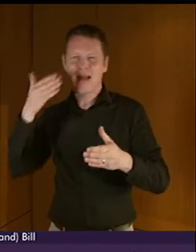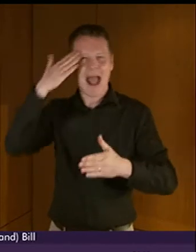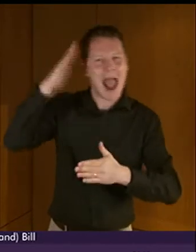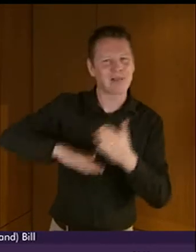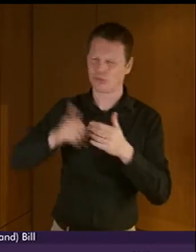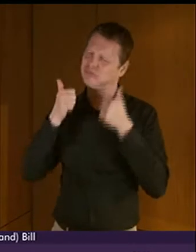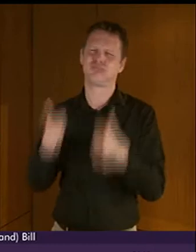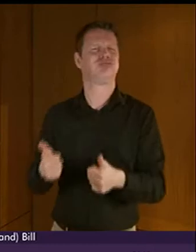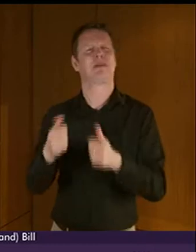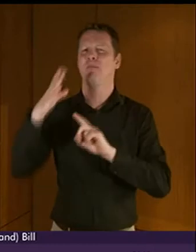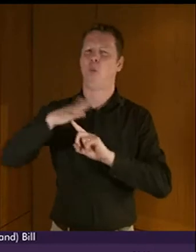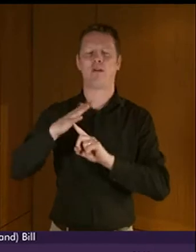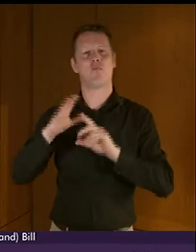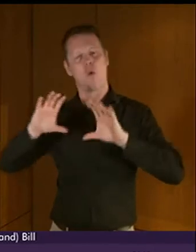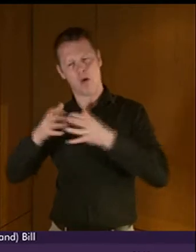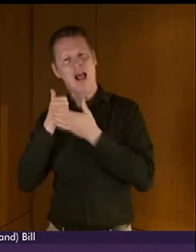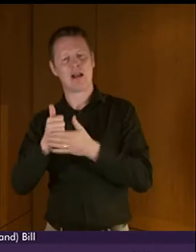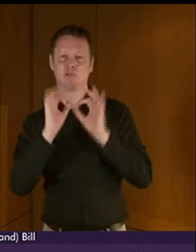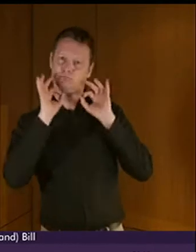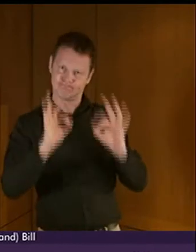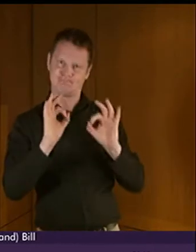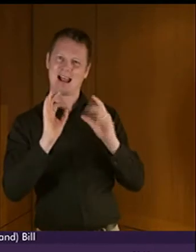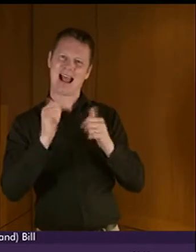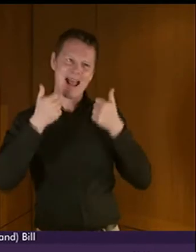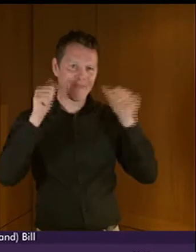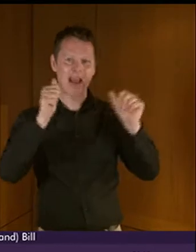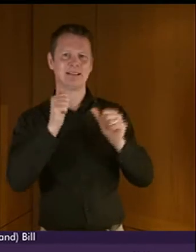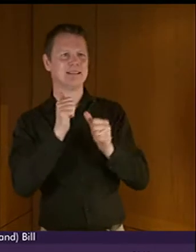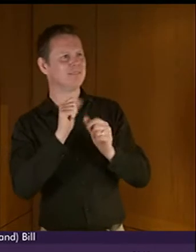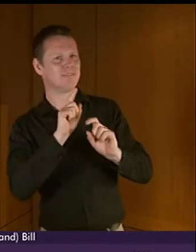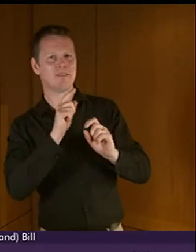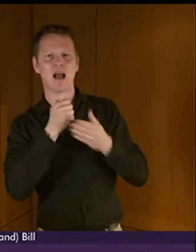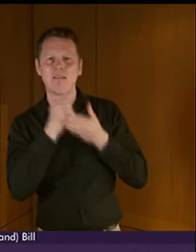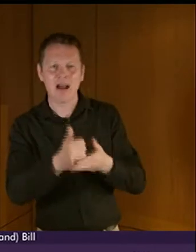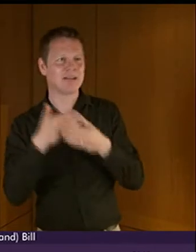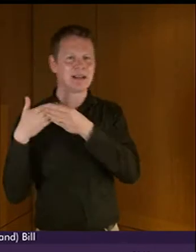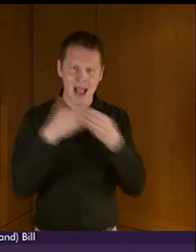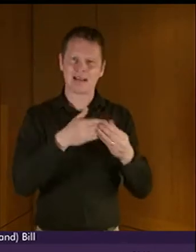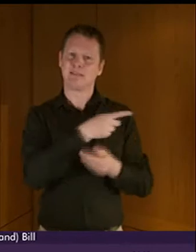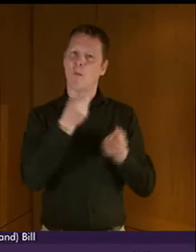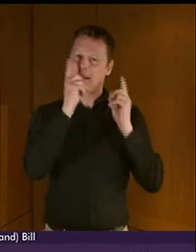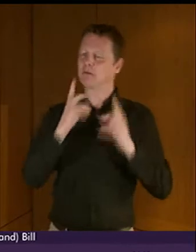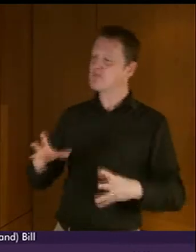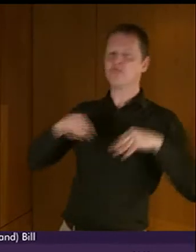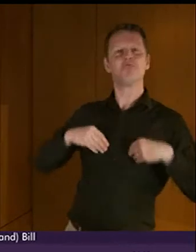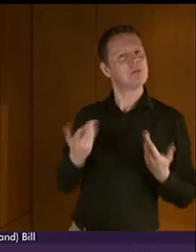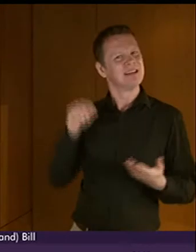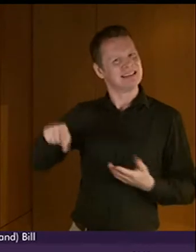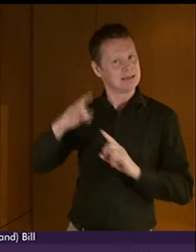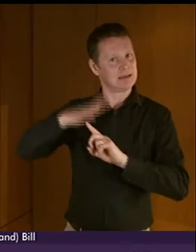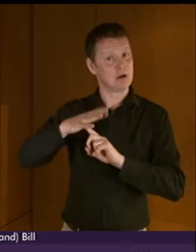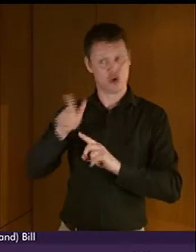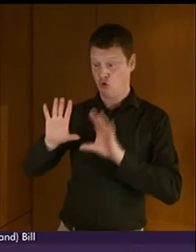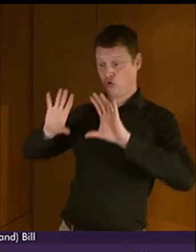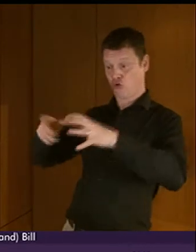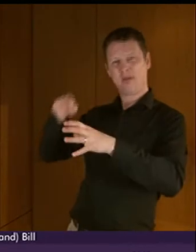advisory group provides effective advice and guidance to ministers. In addition, we have suggested in our report that the group's expertise